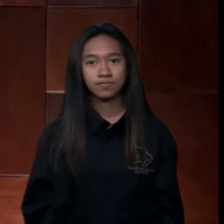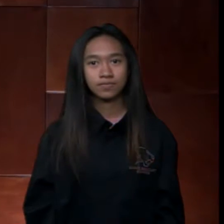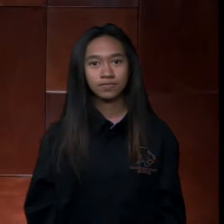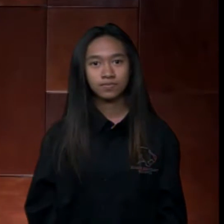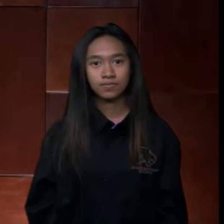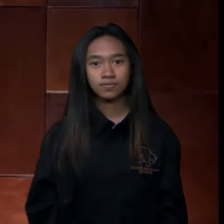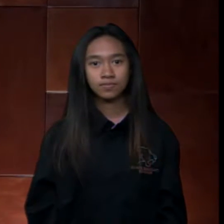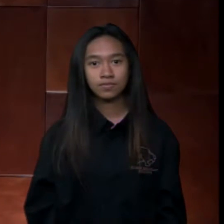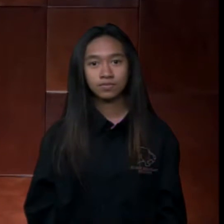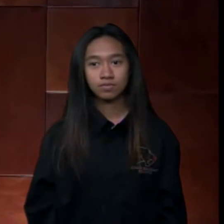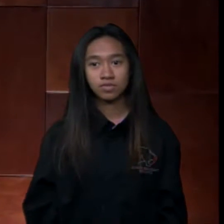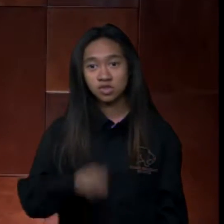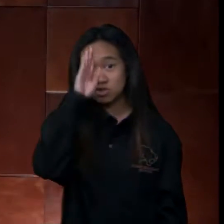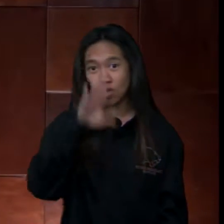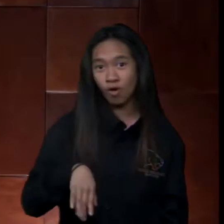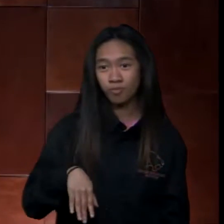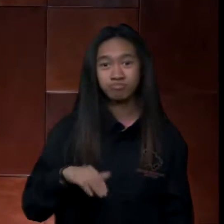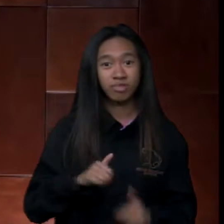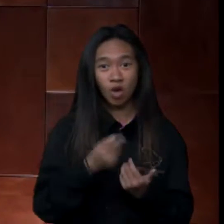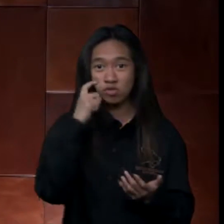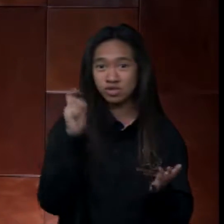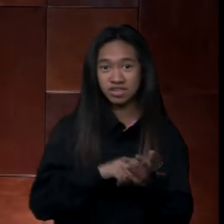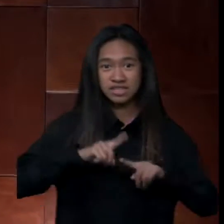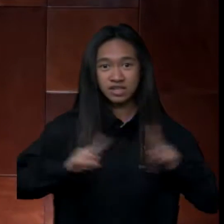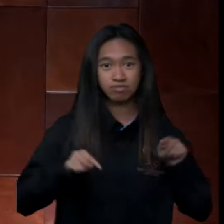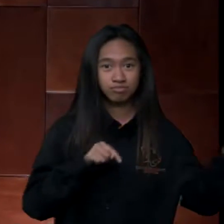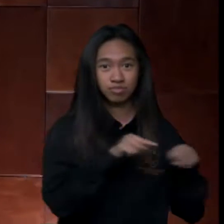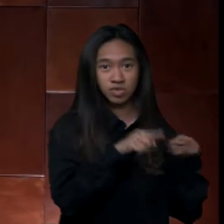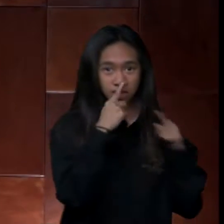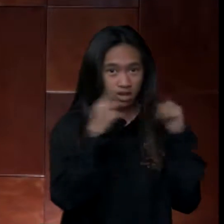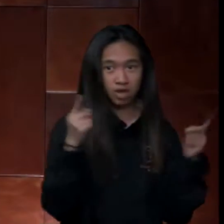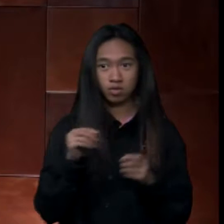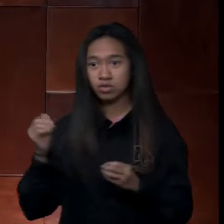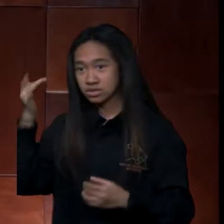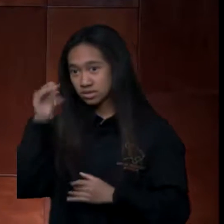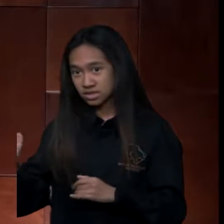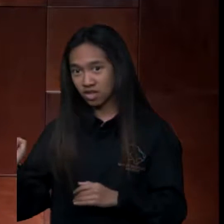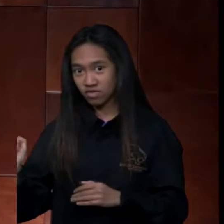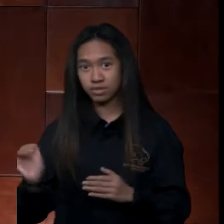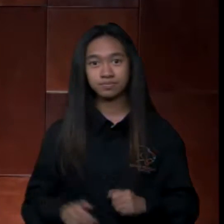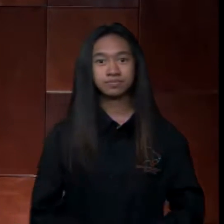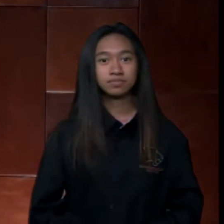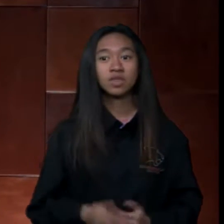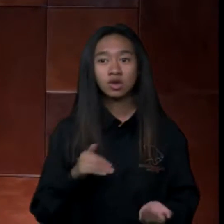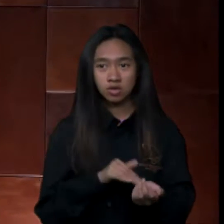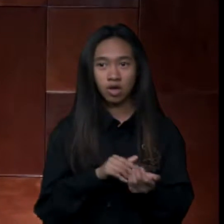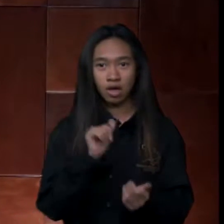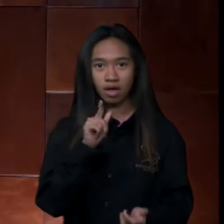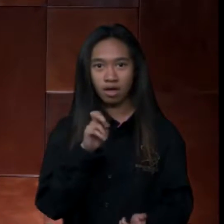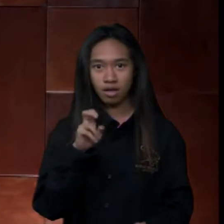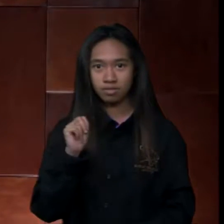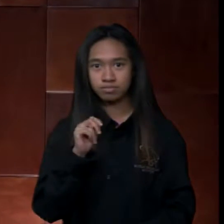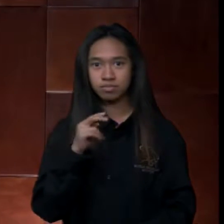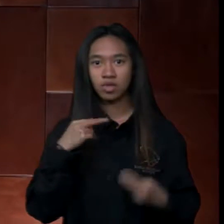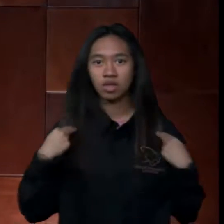Do you know how to tell the difference between a seasonal allergy and an infection? Dr. Alan Sedin from UC Health explains